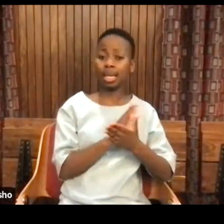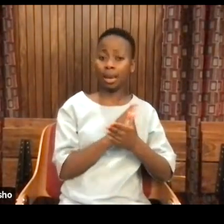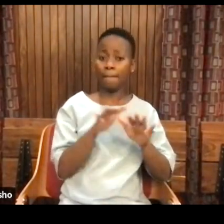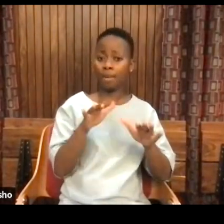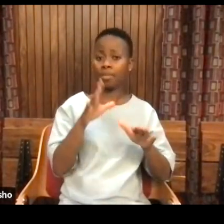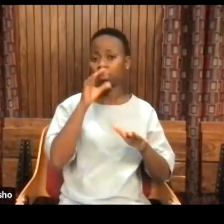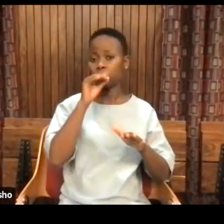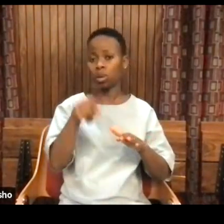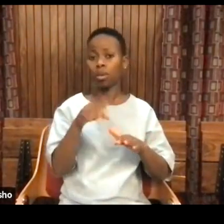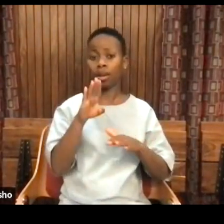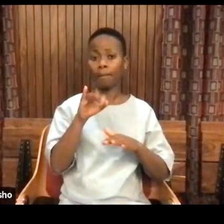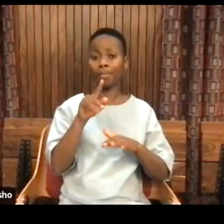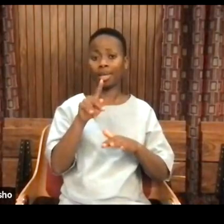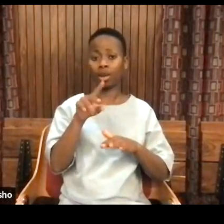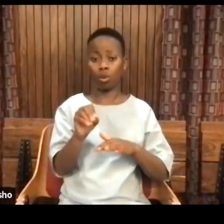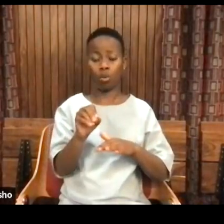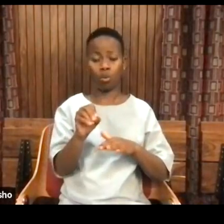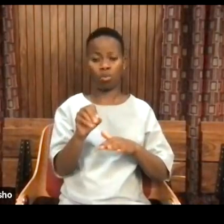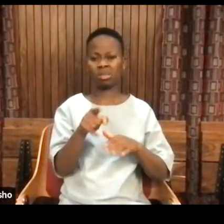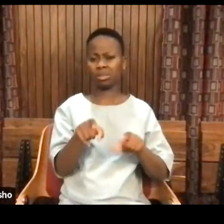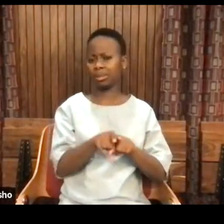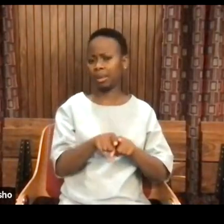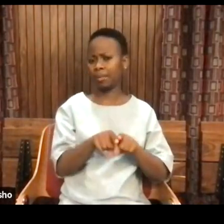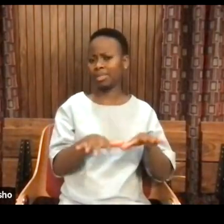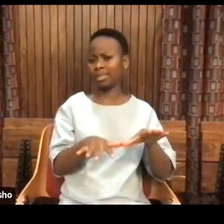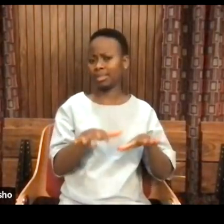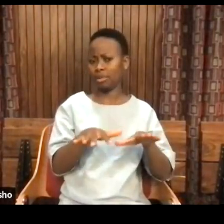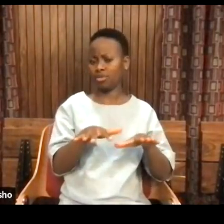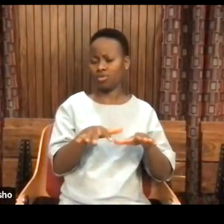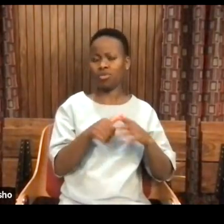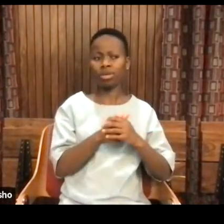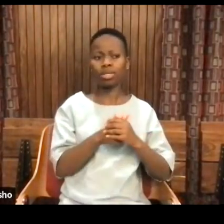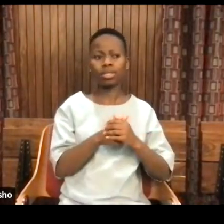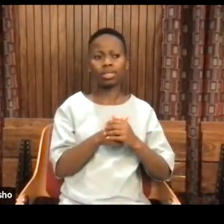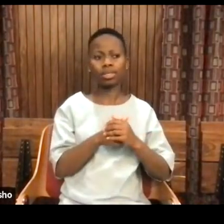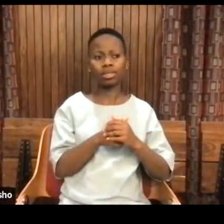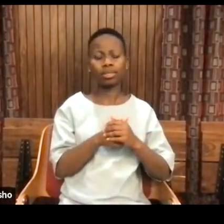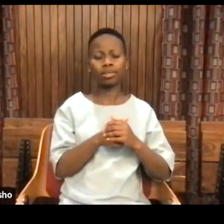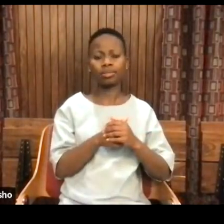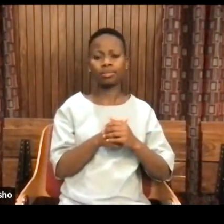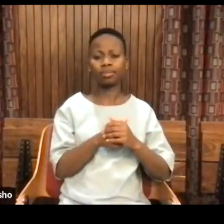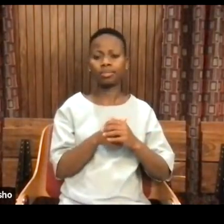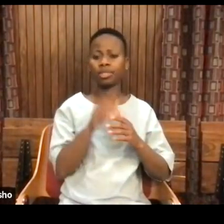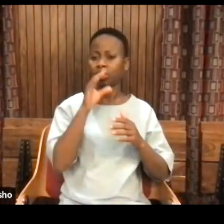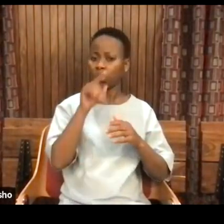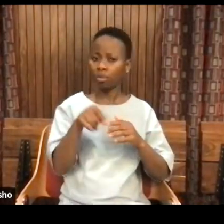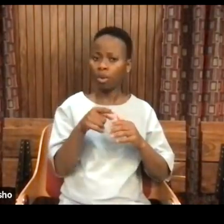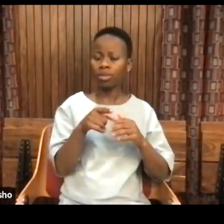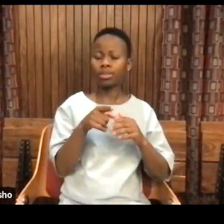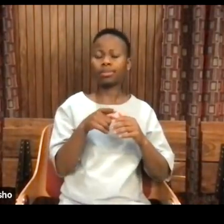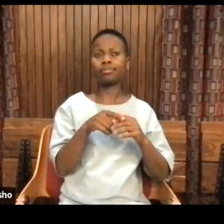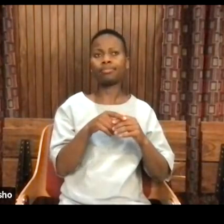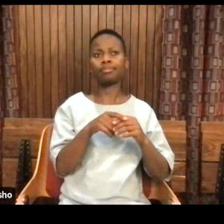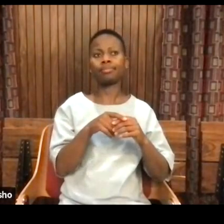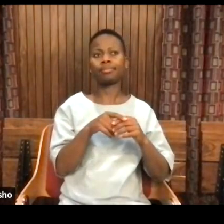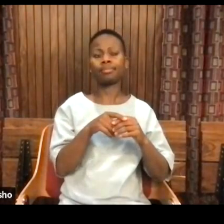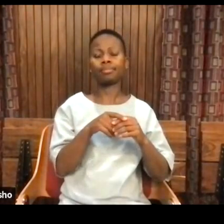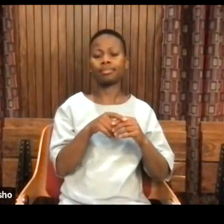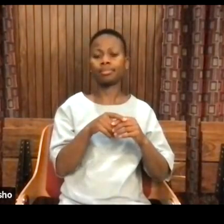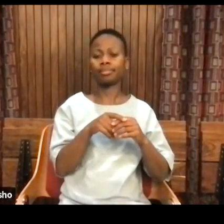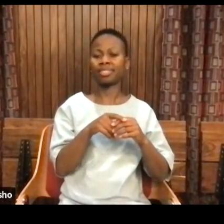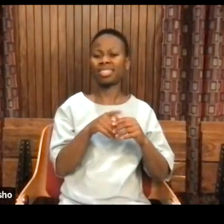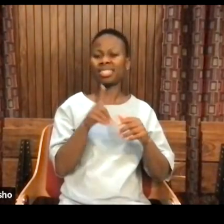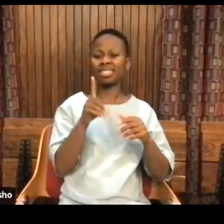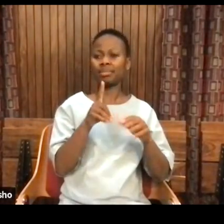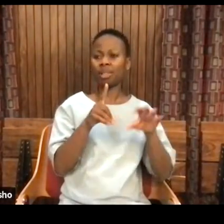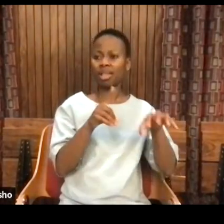it's a similar thing. You know, one of things when I talked about disciplinary decadence and different ways of thinking and theodicies, and